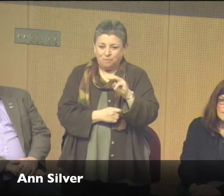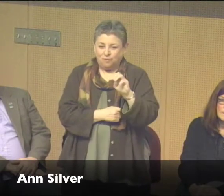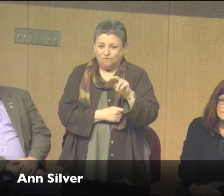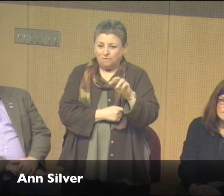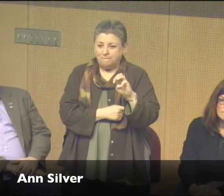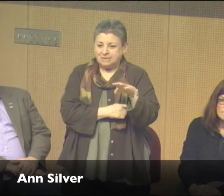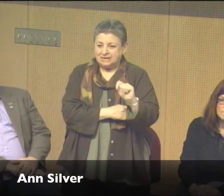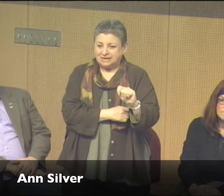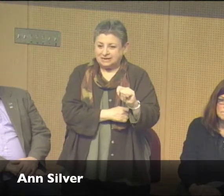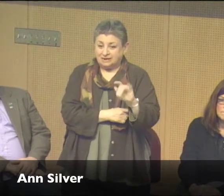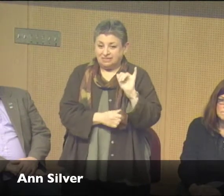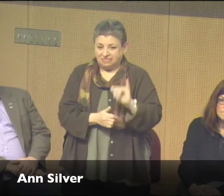Movement.